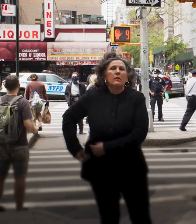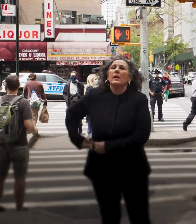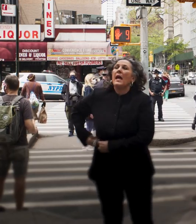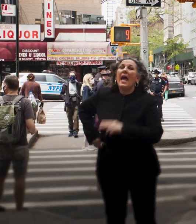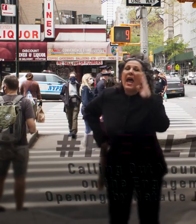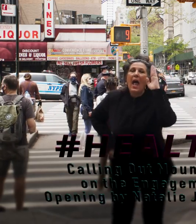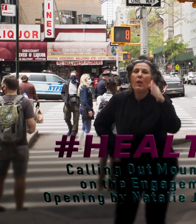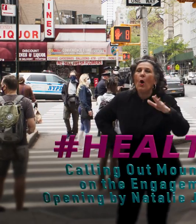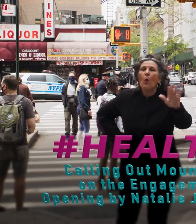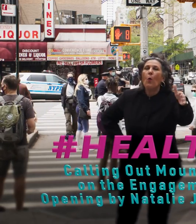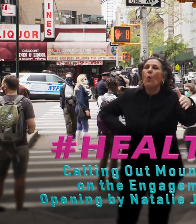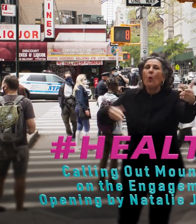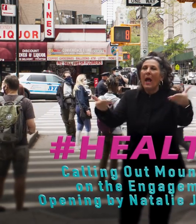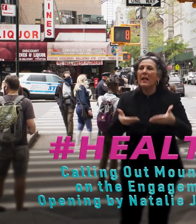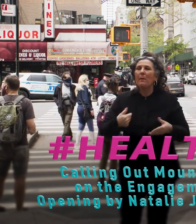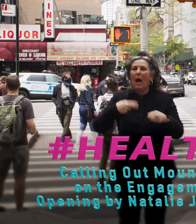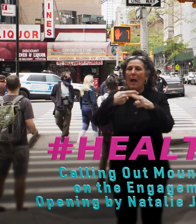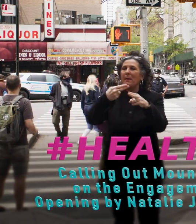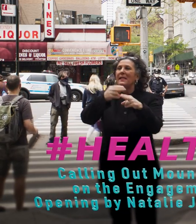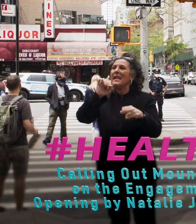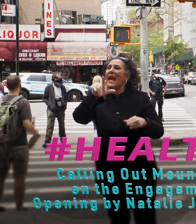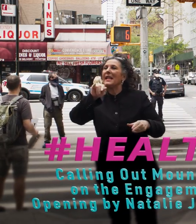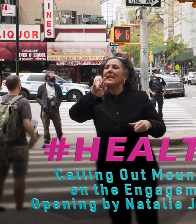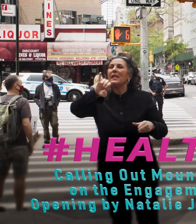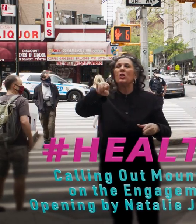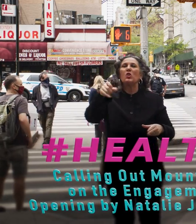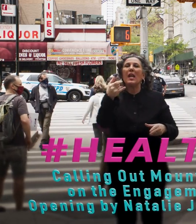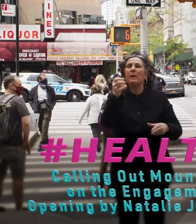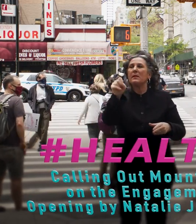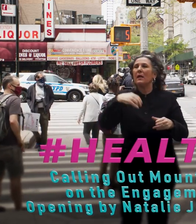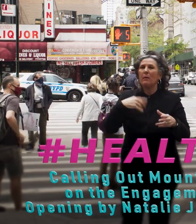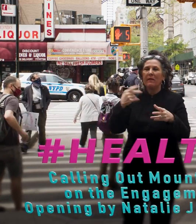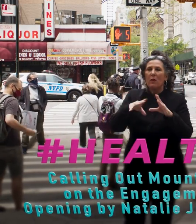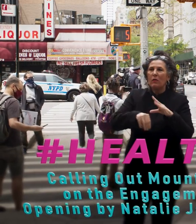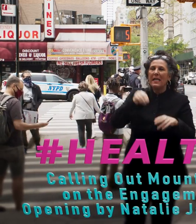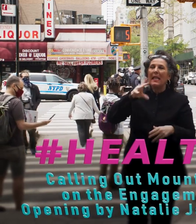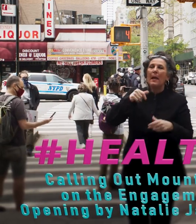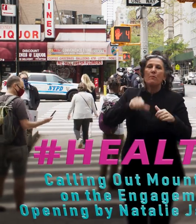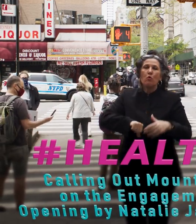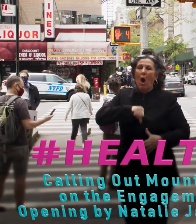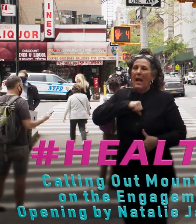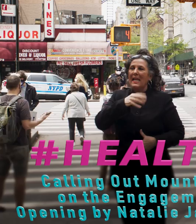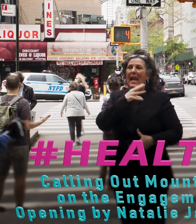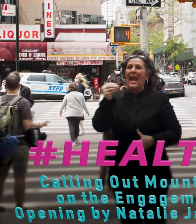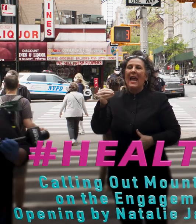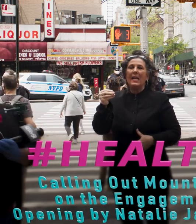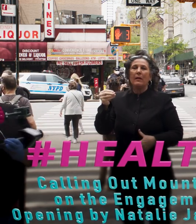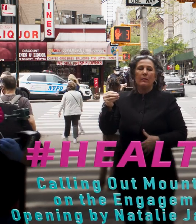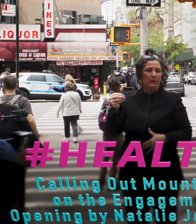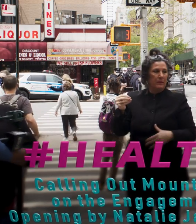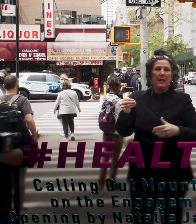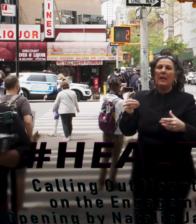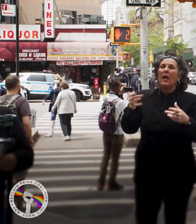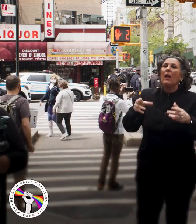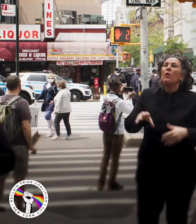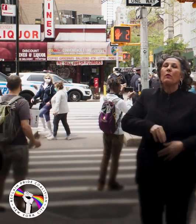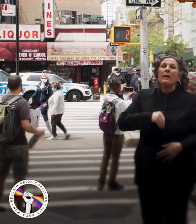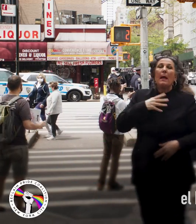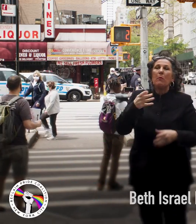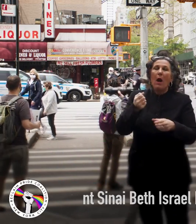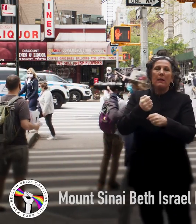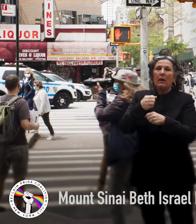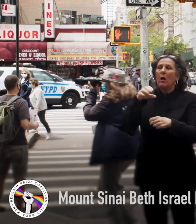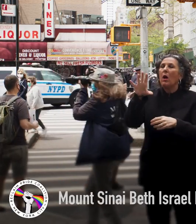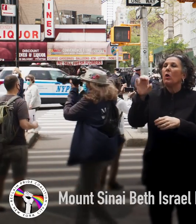Hello and welcome. I'm Natalie James. I'm a co-founder of the Reclaim Pride Coalition and the Reclaim Pride Coalition